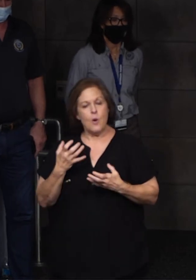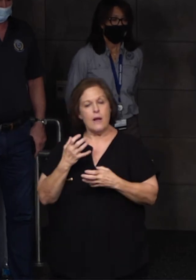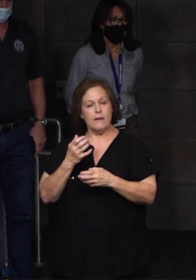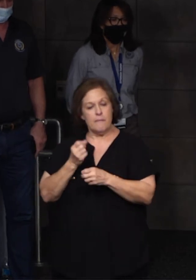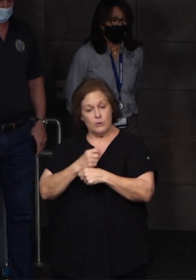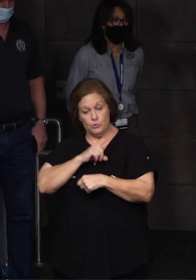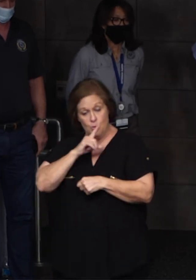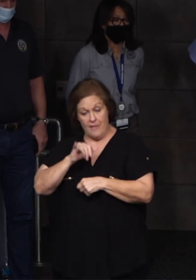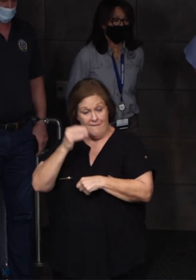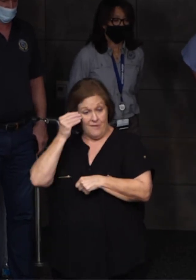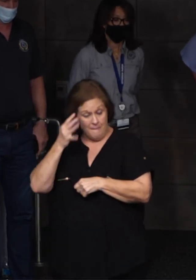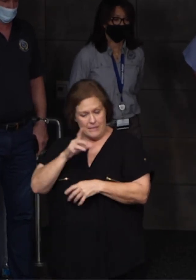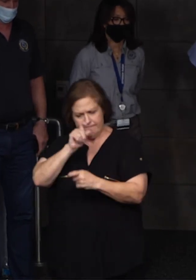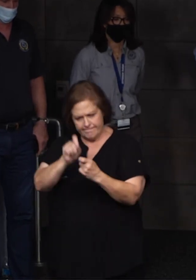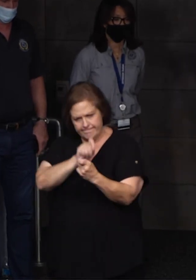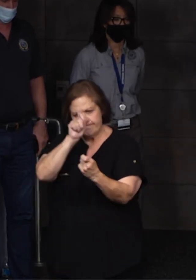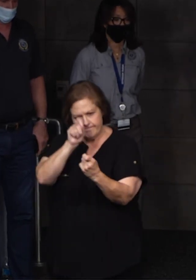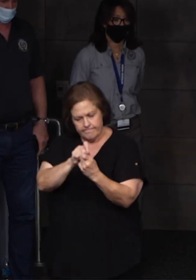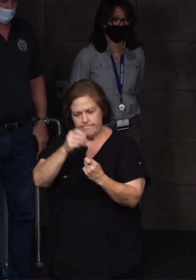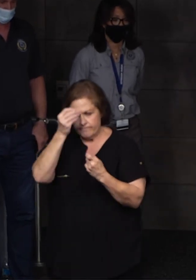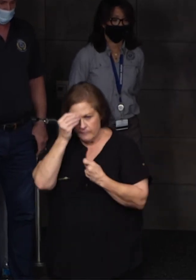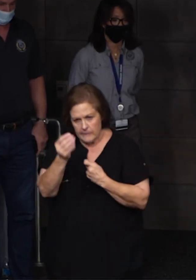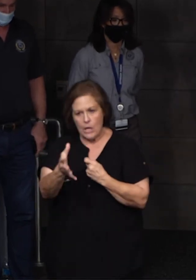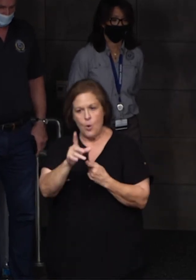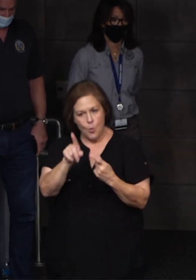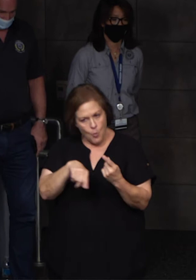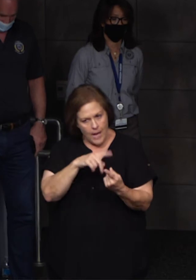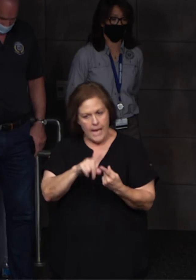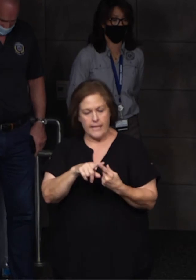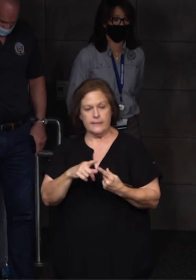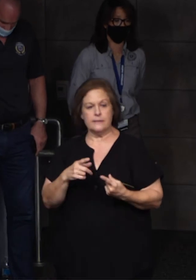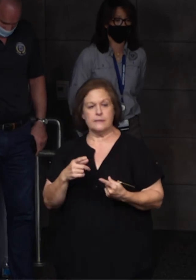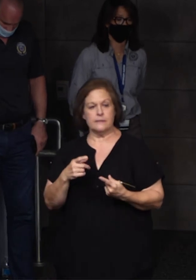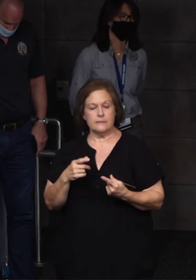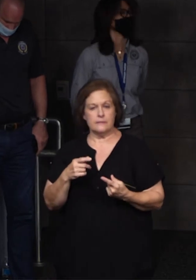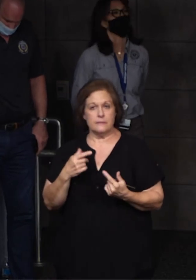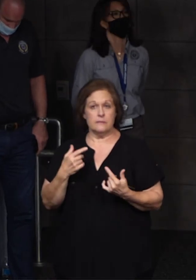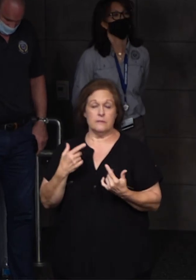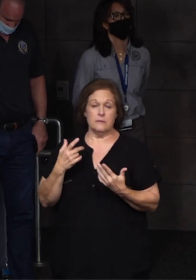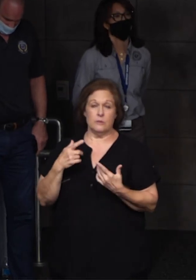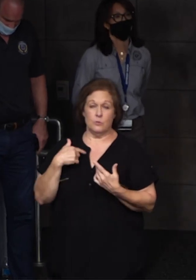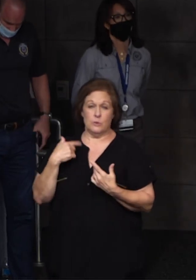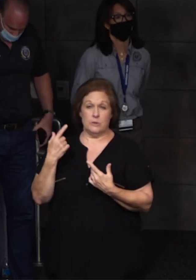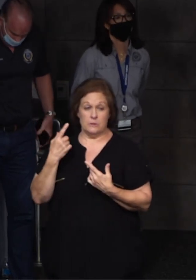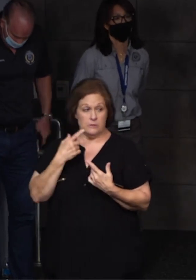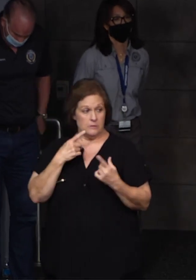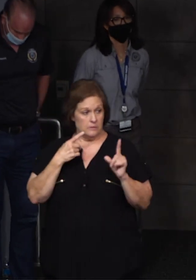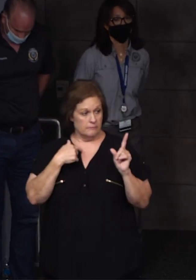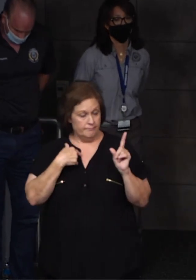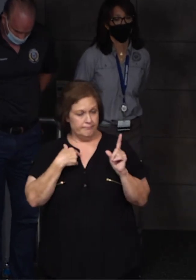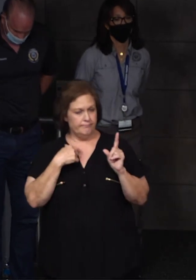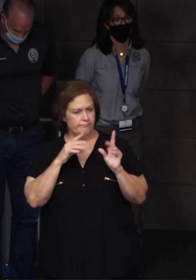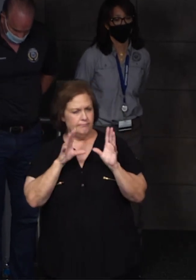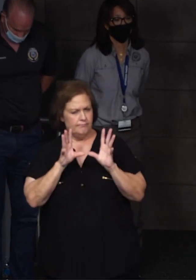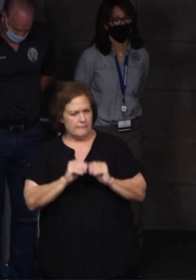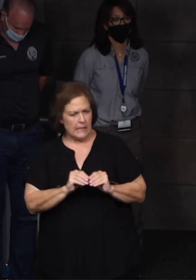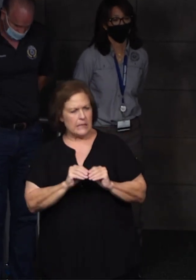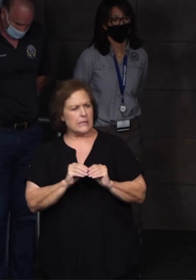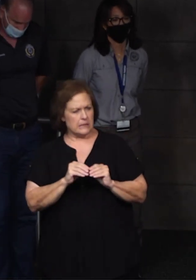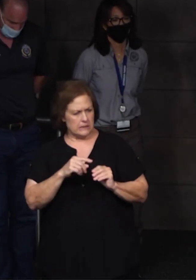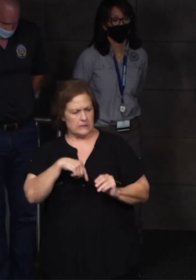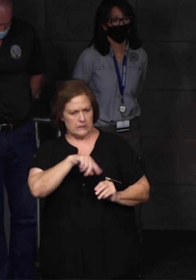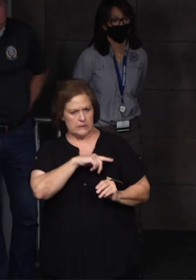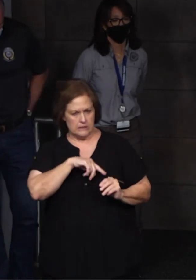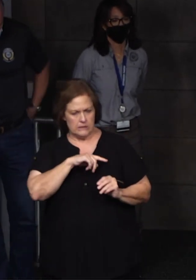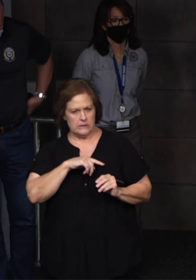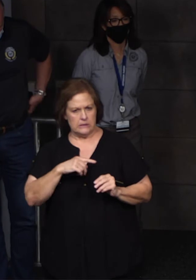information is as accurate as possible. That being said, we had a call, the parish president and our CEO, Phillip